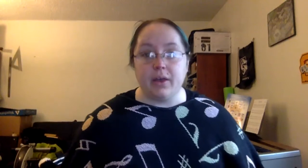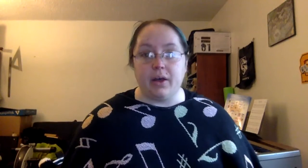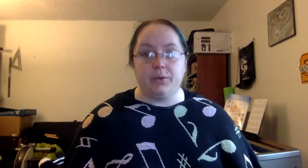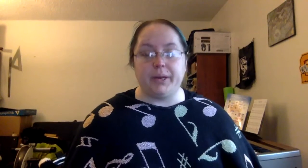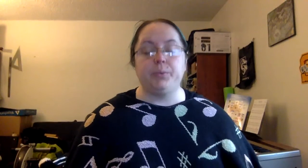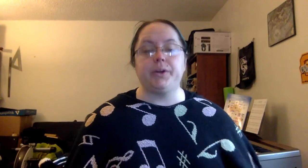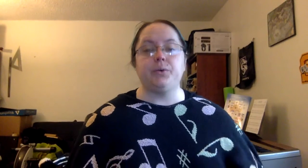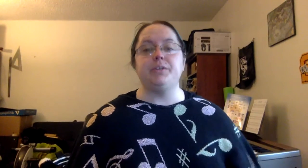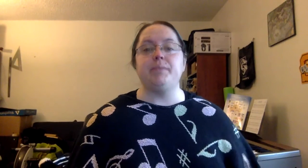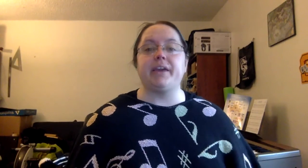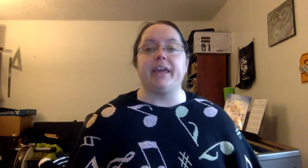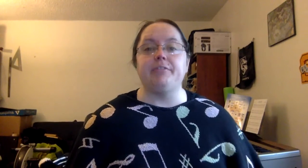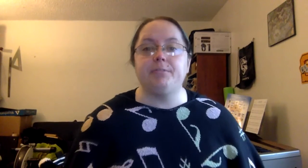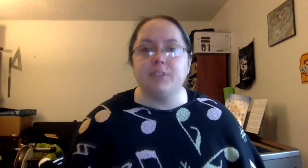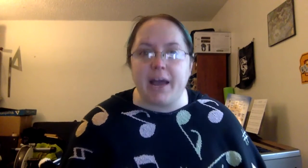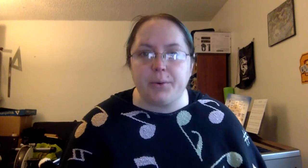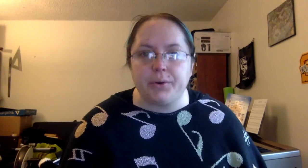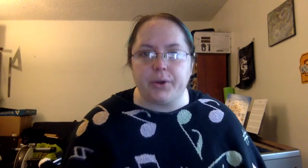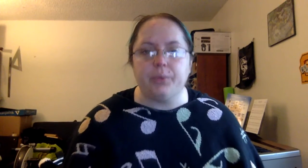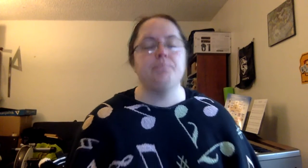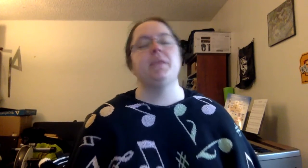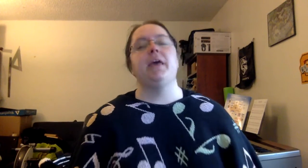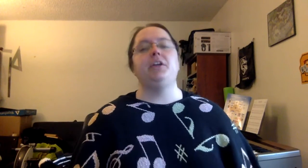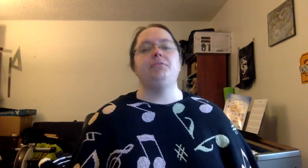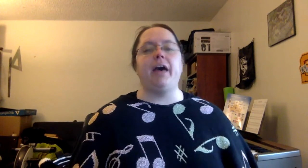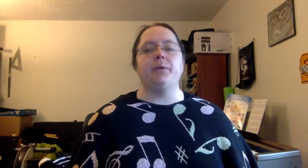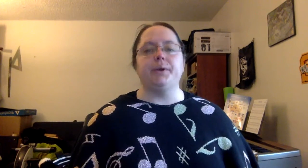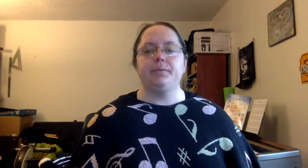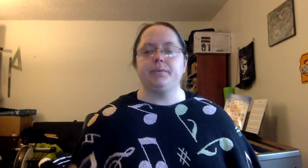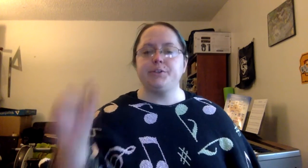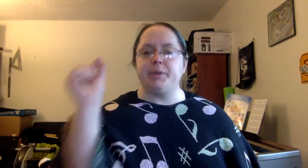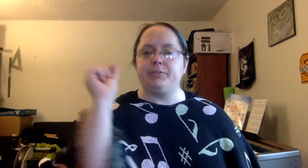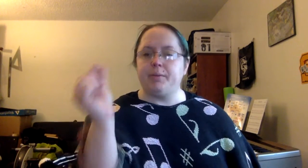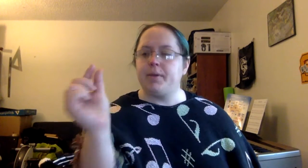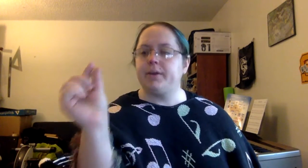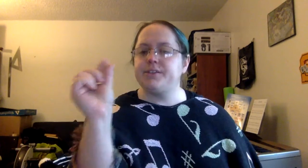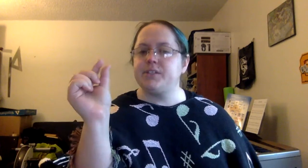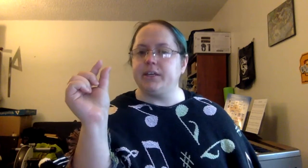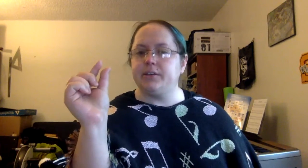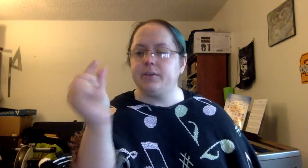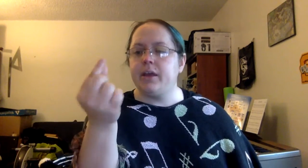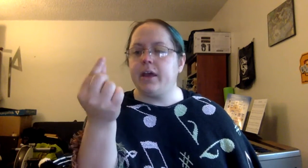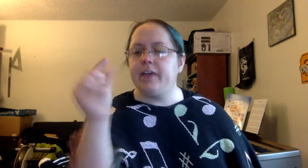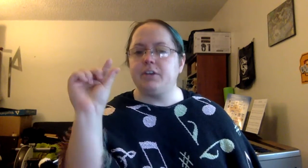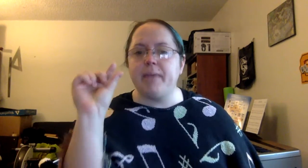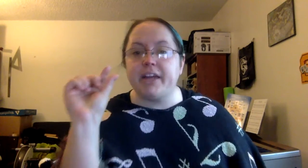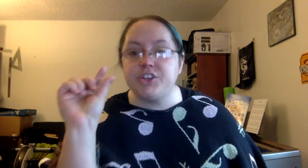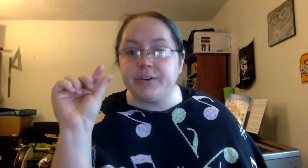All right, we're going to make a flower grow. And a flower is made from a seed. I have an imaginary